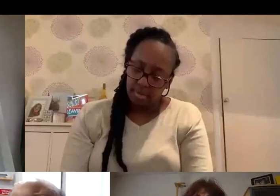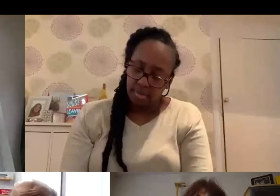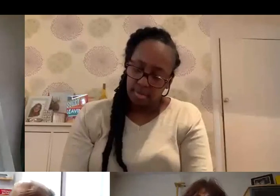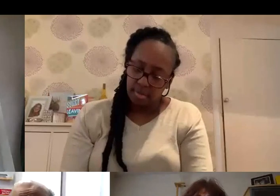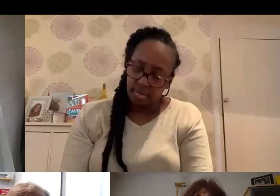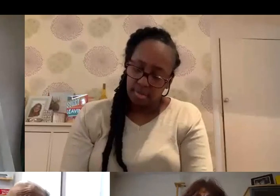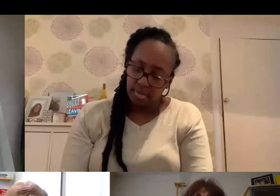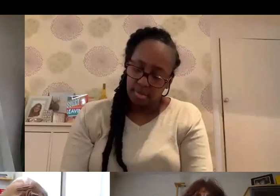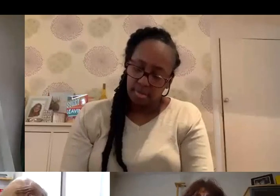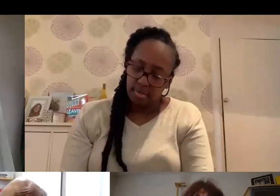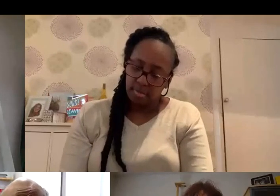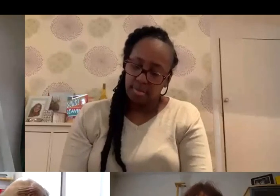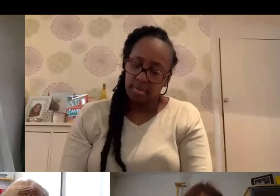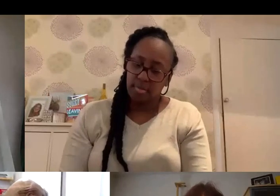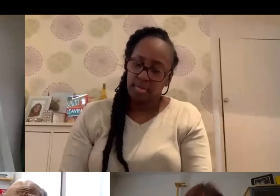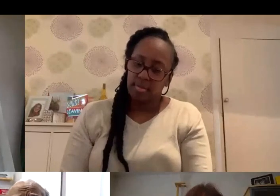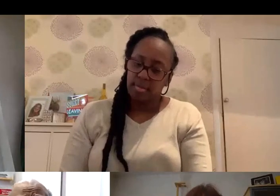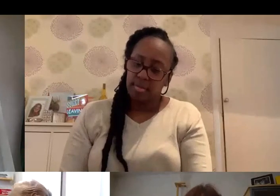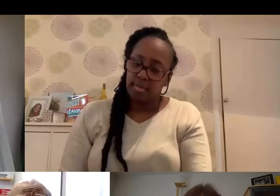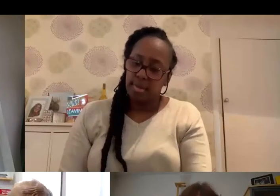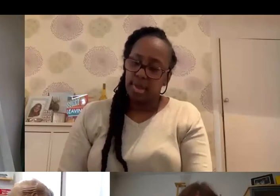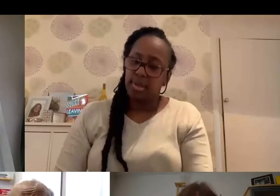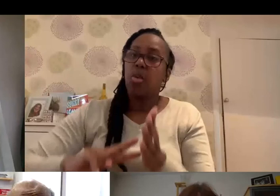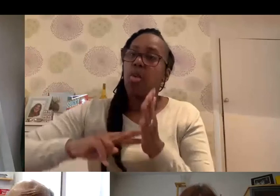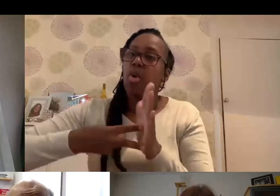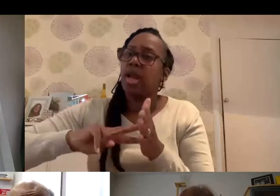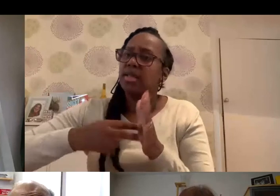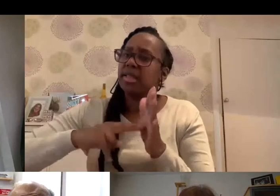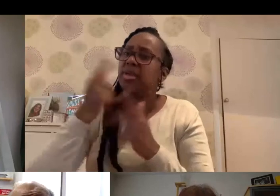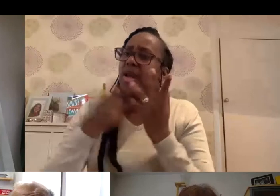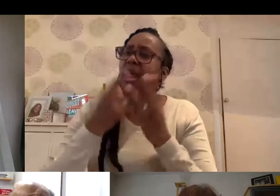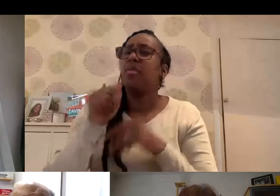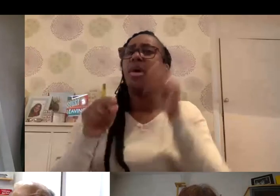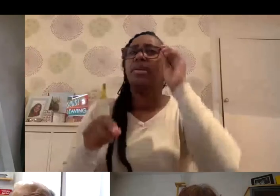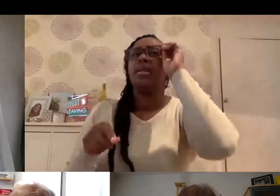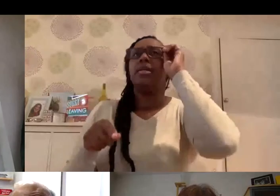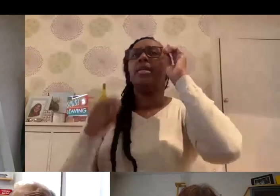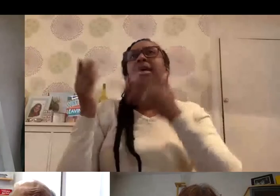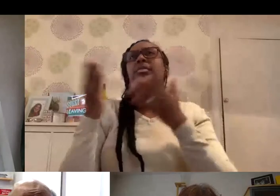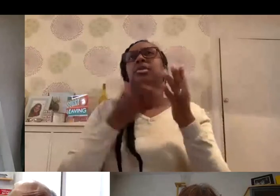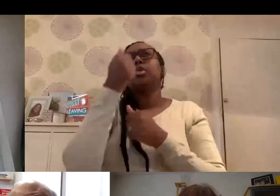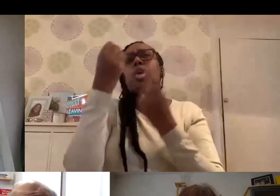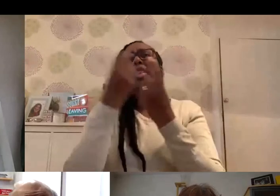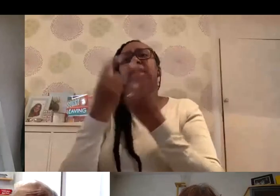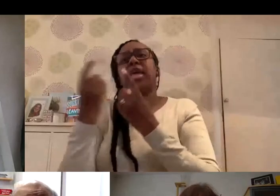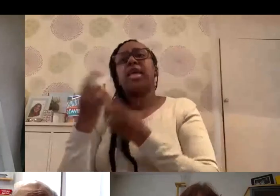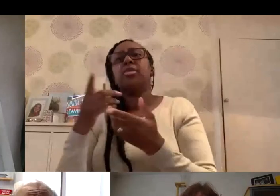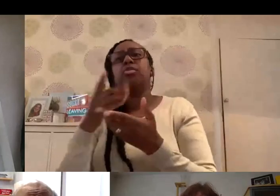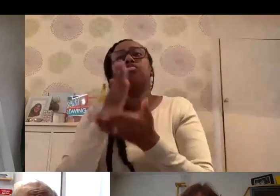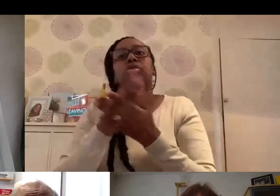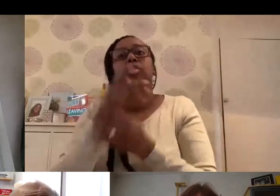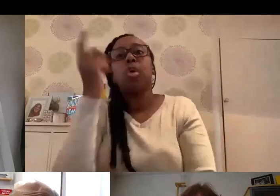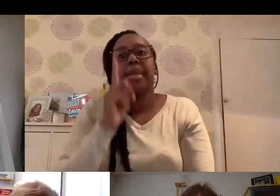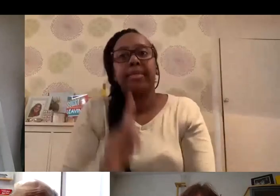organization called the Islamic Medical Association, and they have produced a lot of good stuff to reassure people because